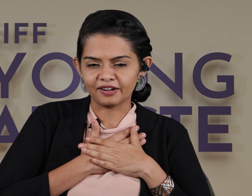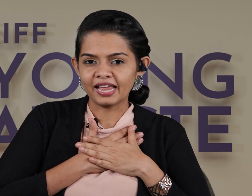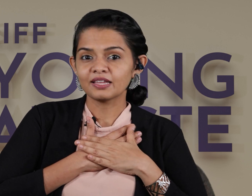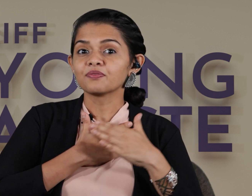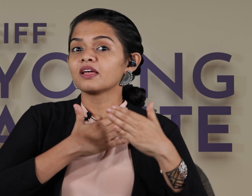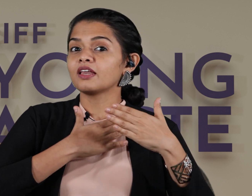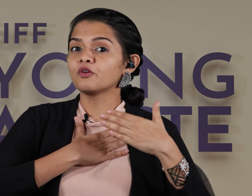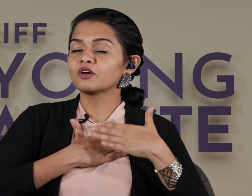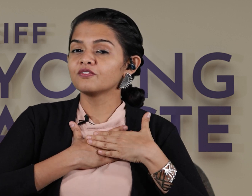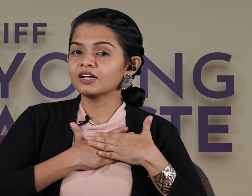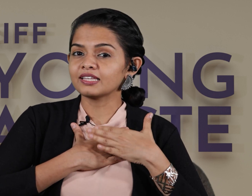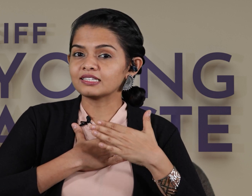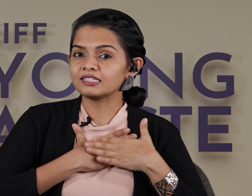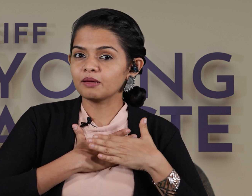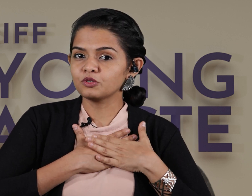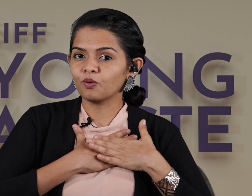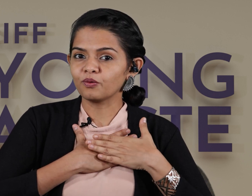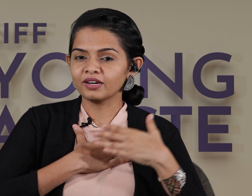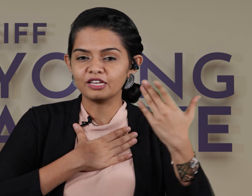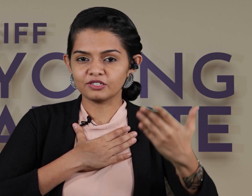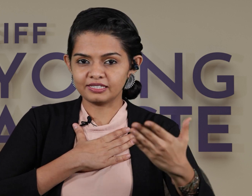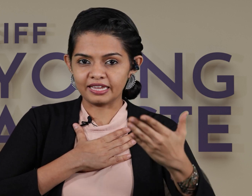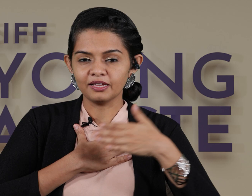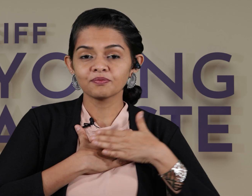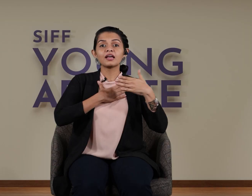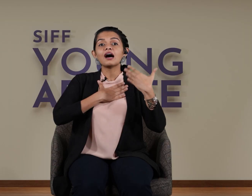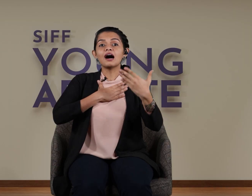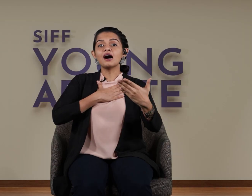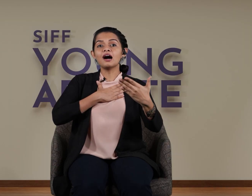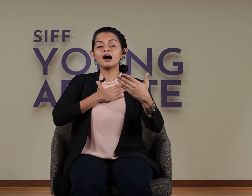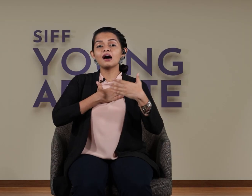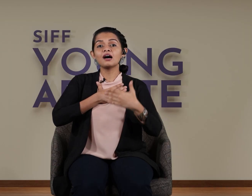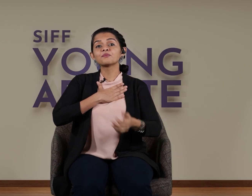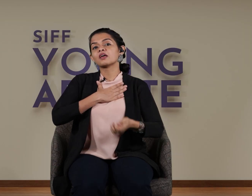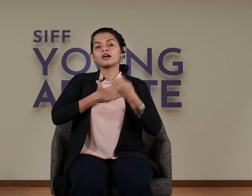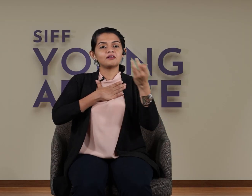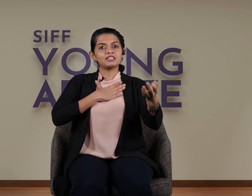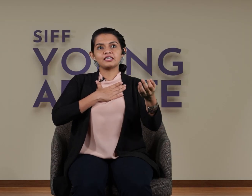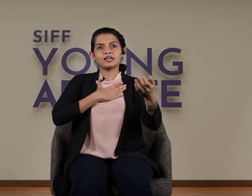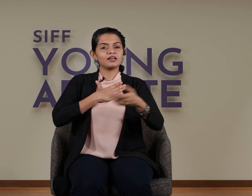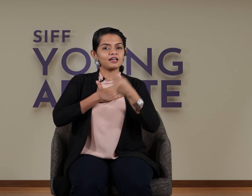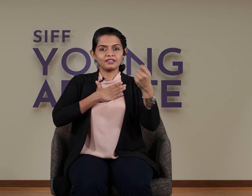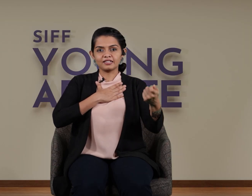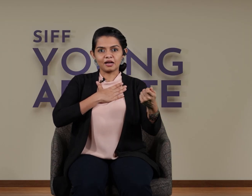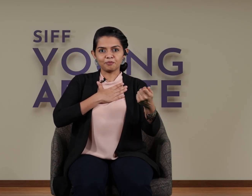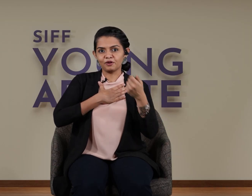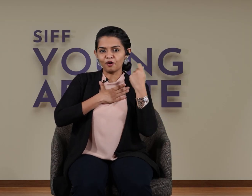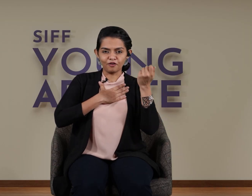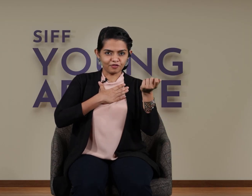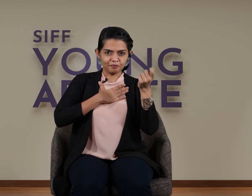right now you convert that same tone into singing ah let's take the example of a